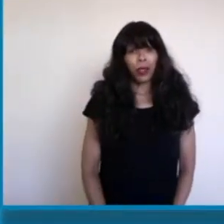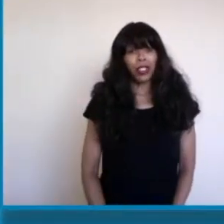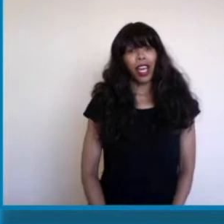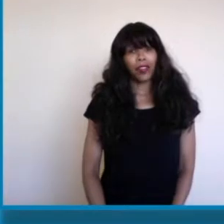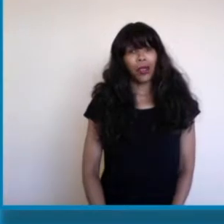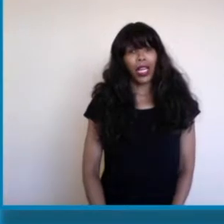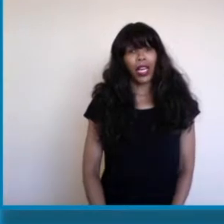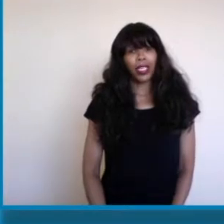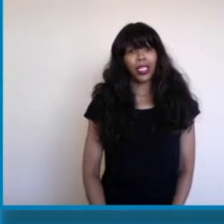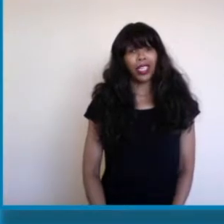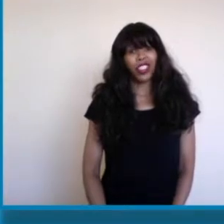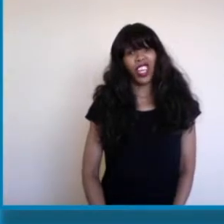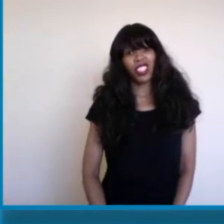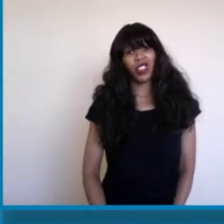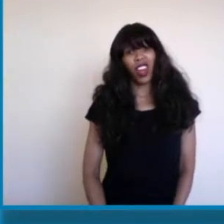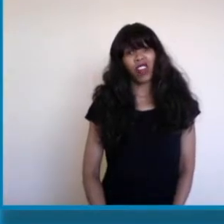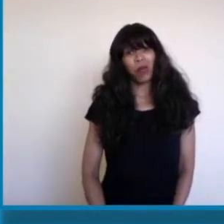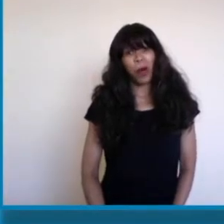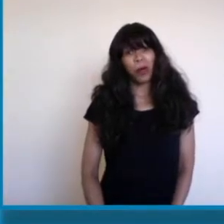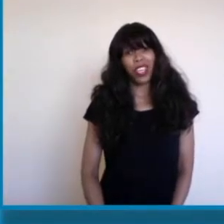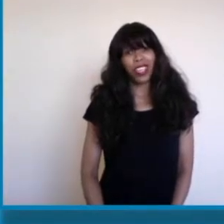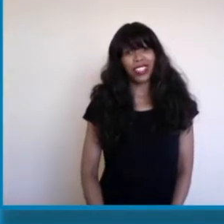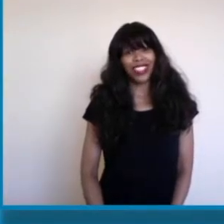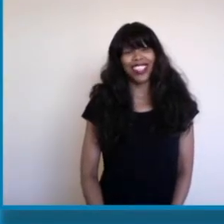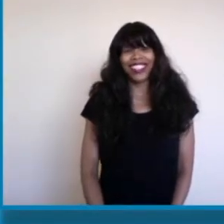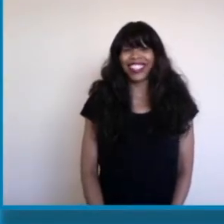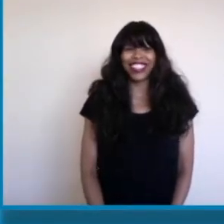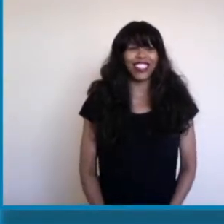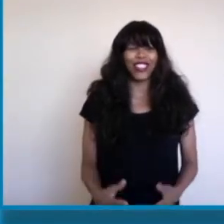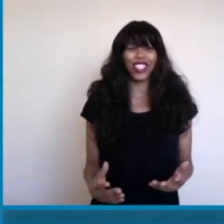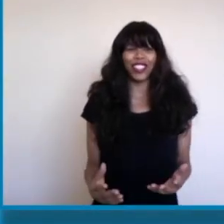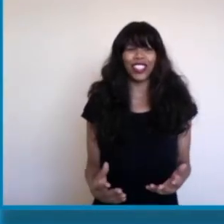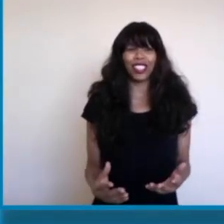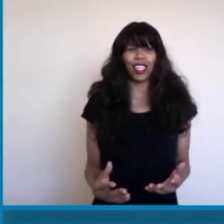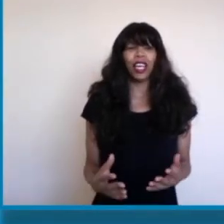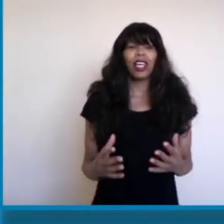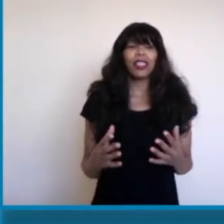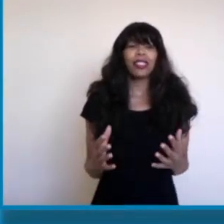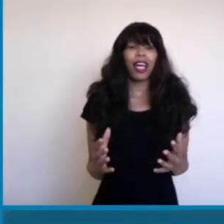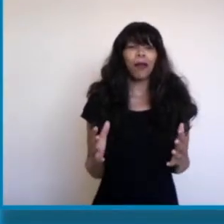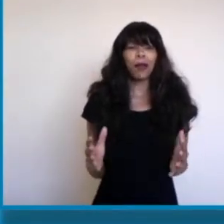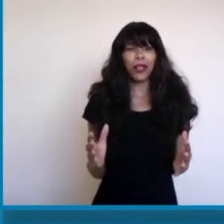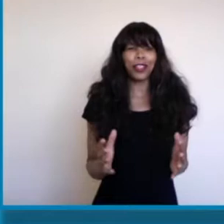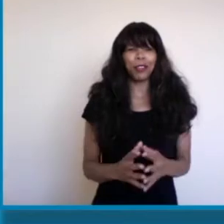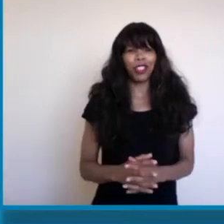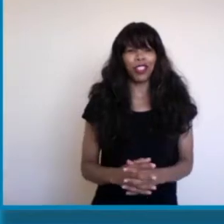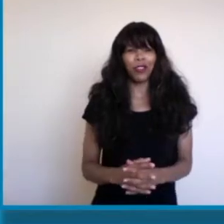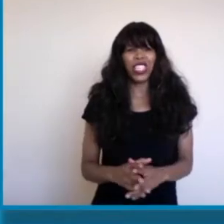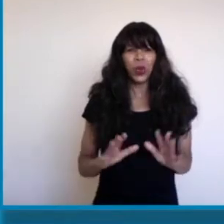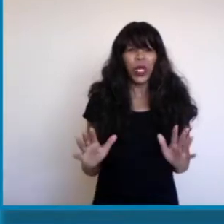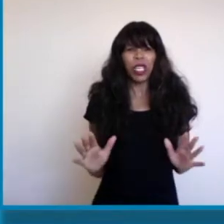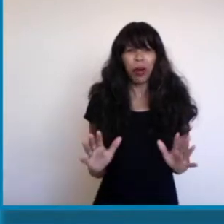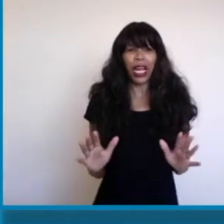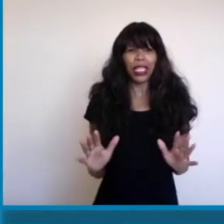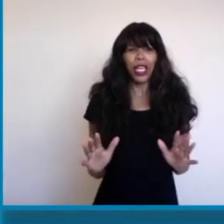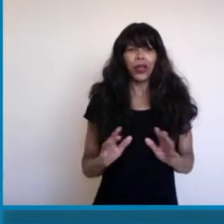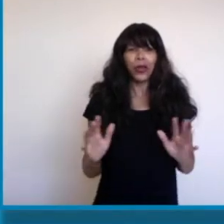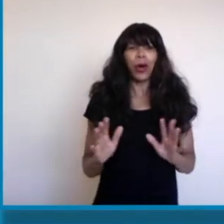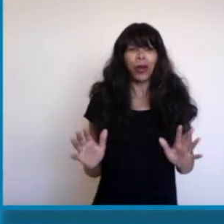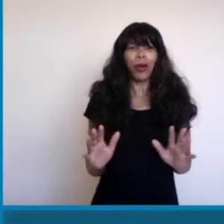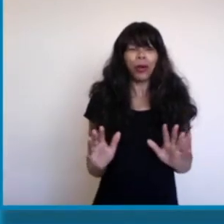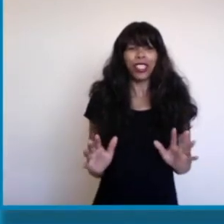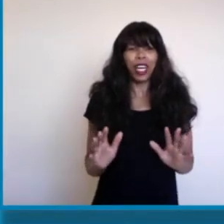I'm going to have to be honest. You guys know I have a problem with honesty. No, seriously. Stop comparing yourself to anybody.